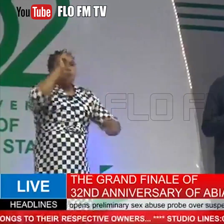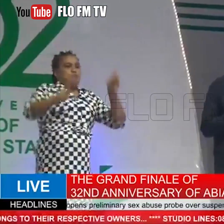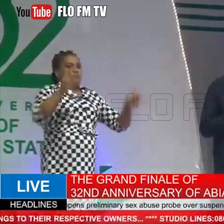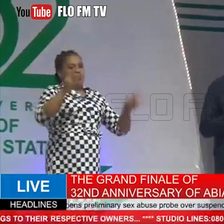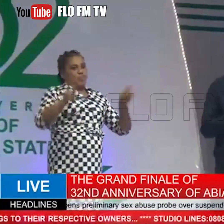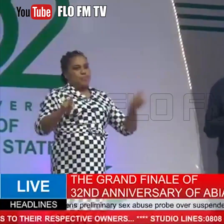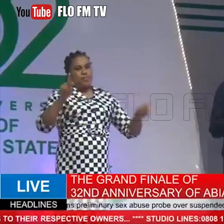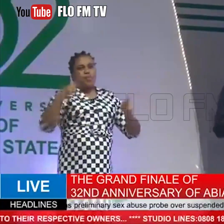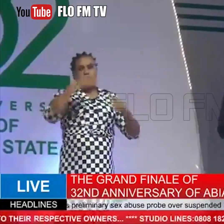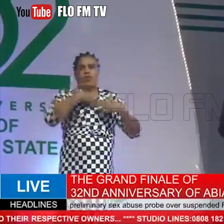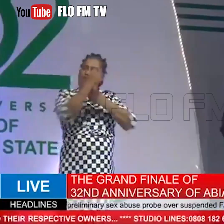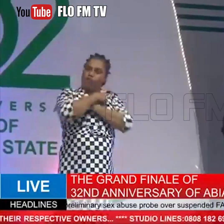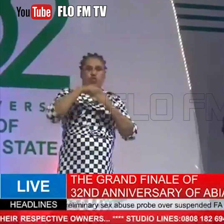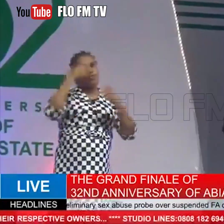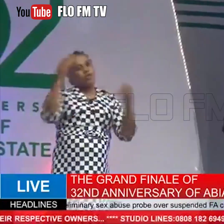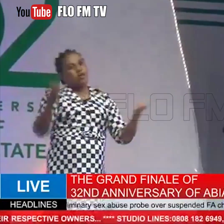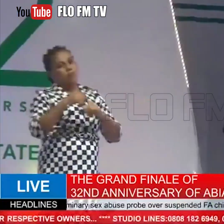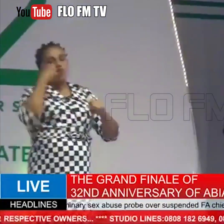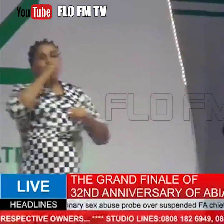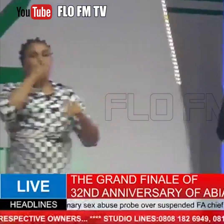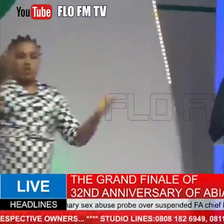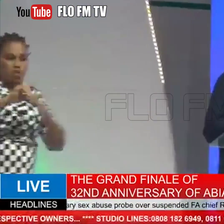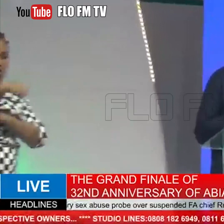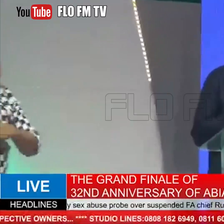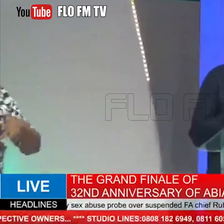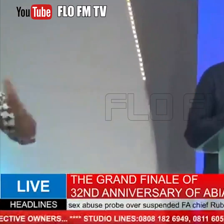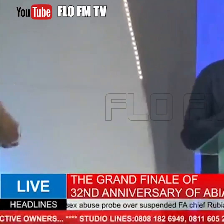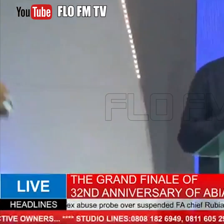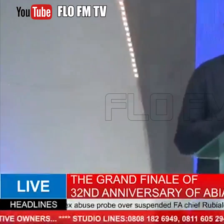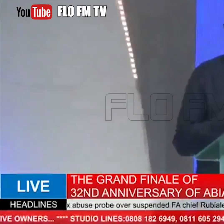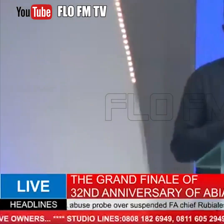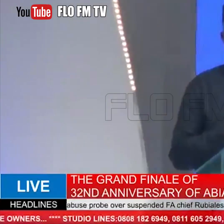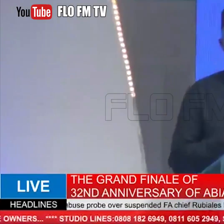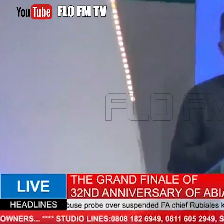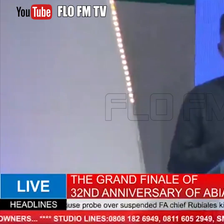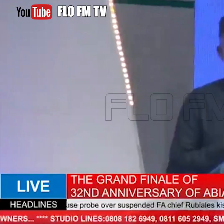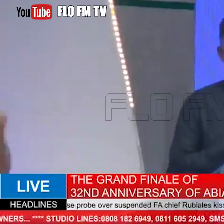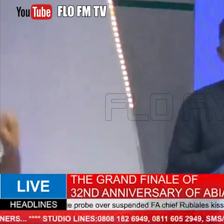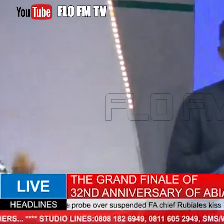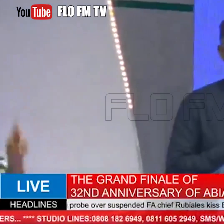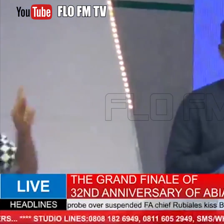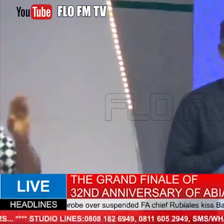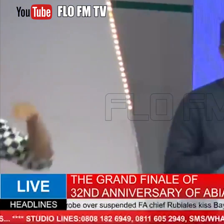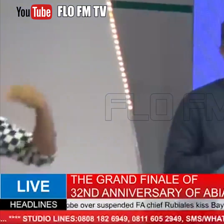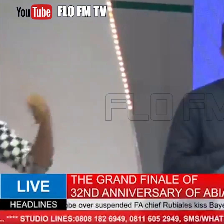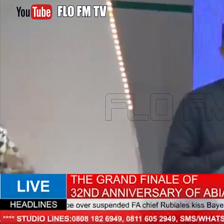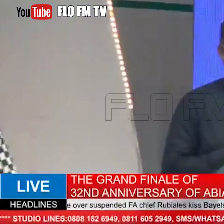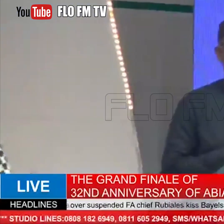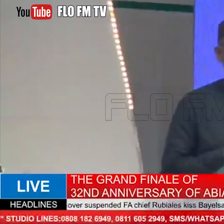who have loved to be here, but who are not here today. So we remain grateful to God for the privilege of your fathers.